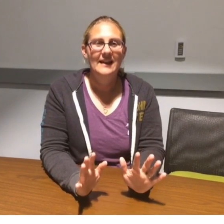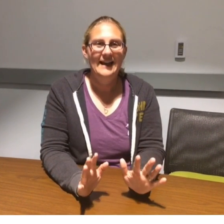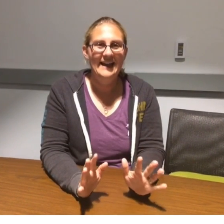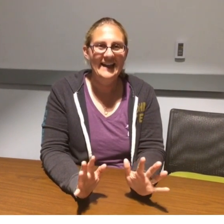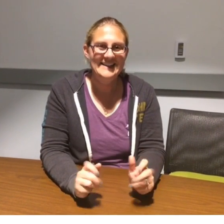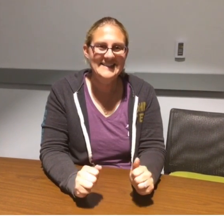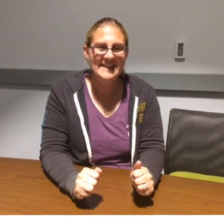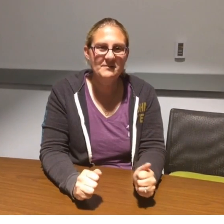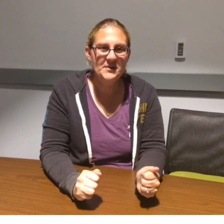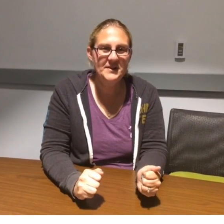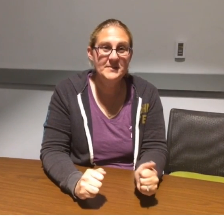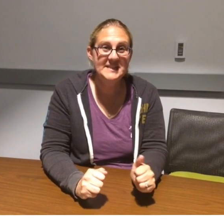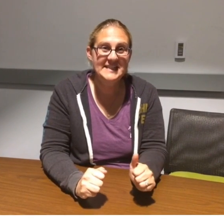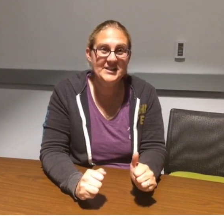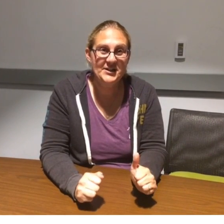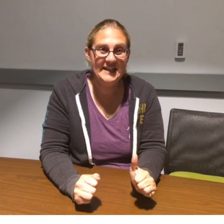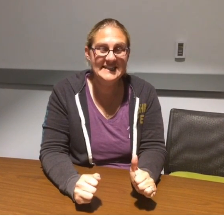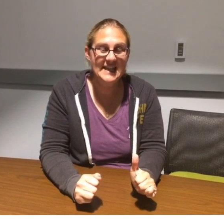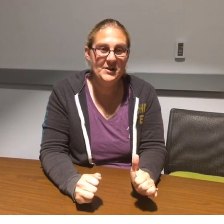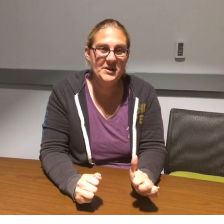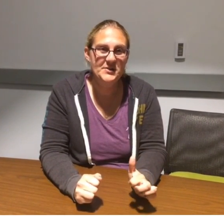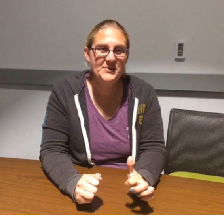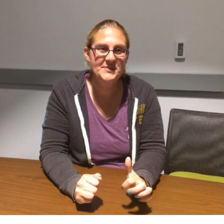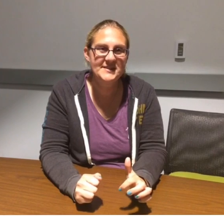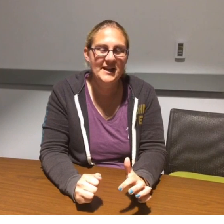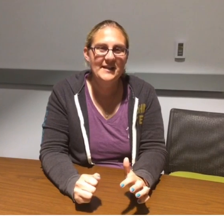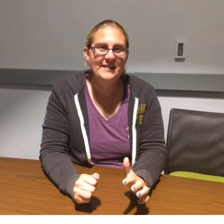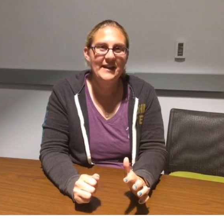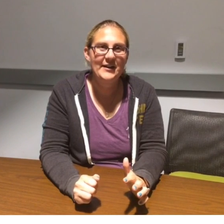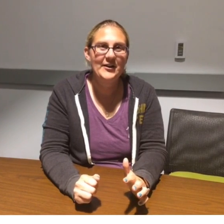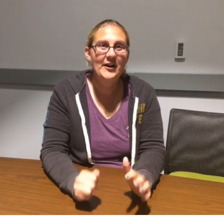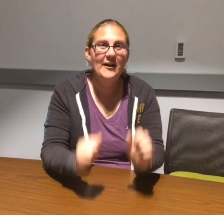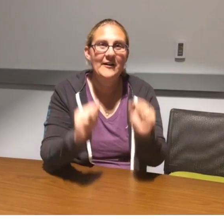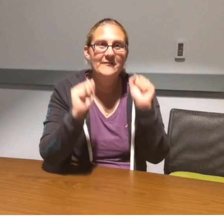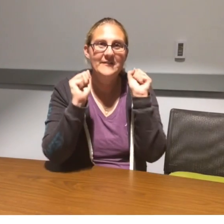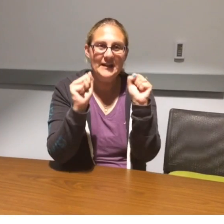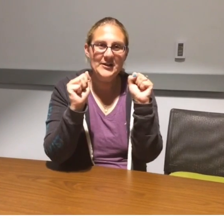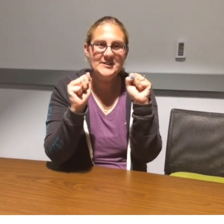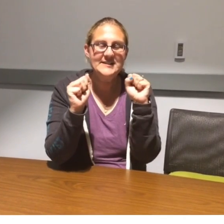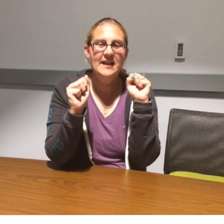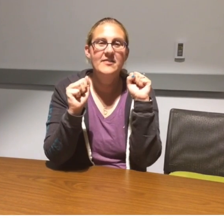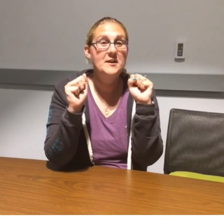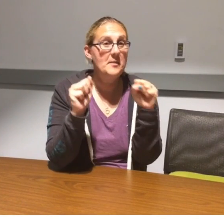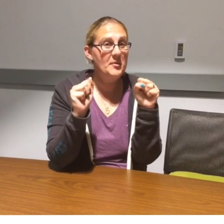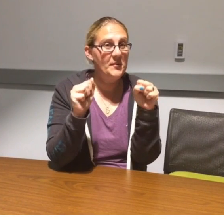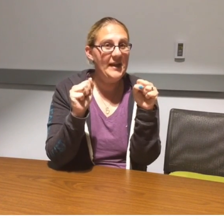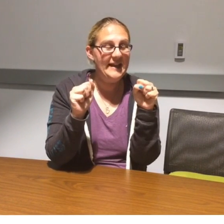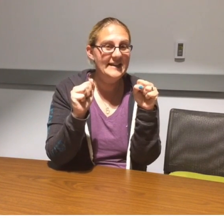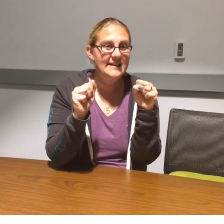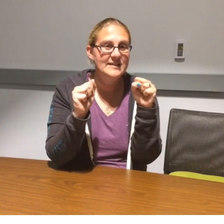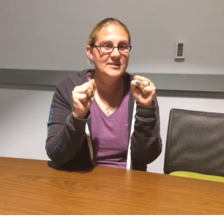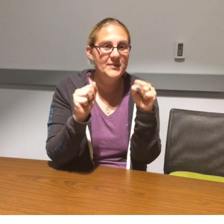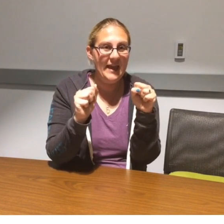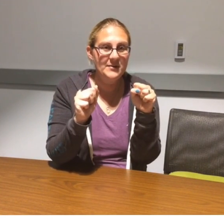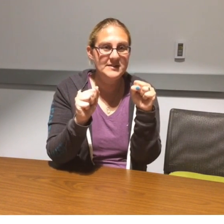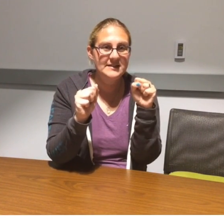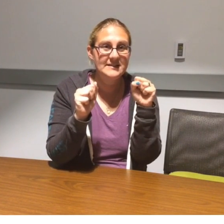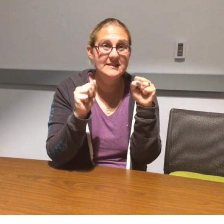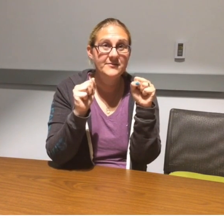Hi, today we're going to be teaching our kids how to use their fingers, the number way, to count to